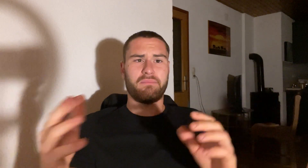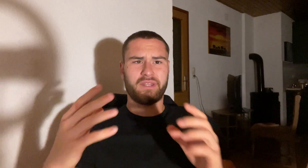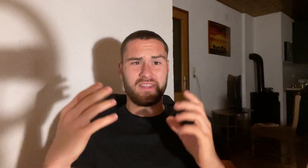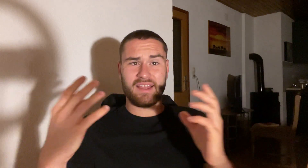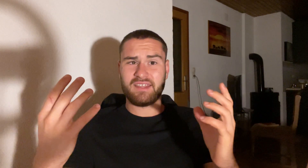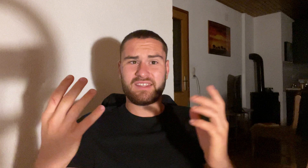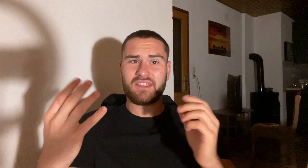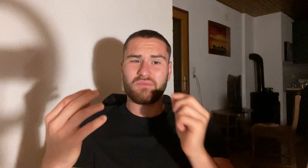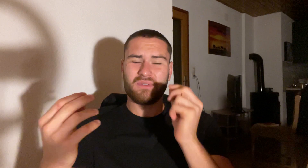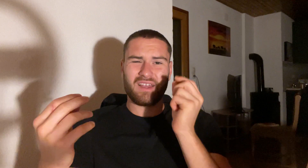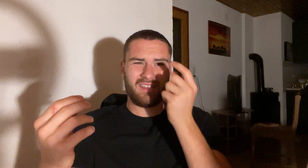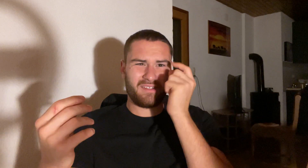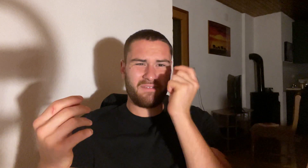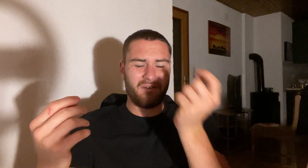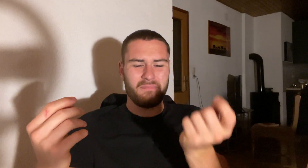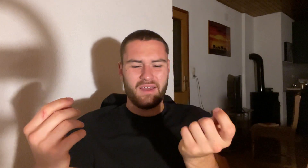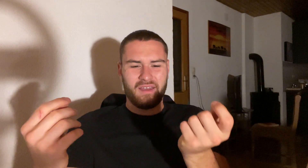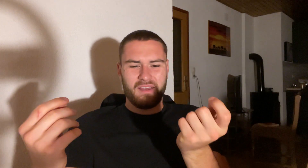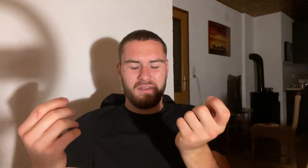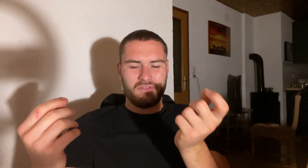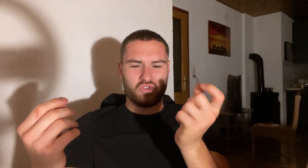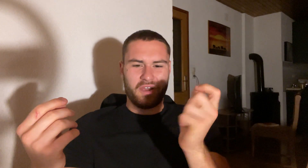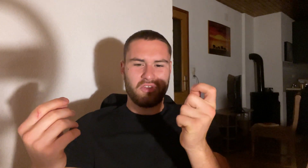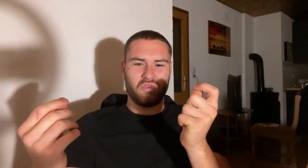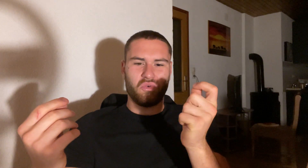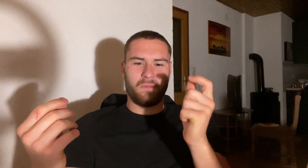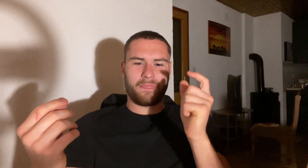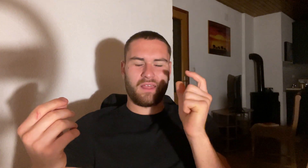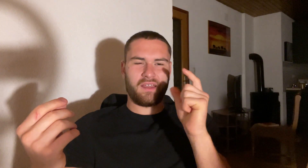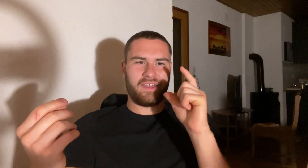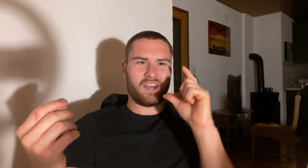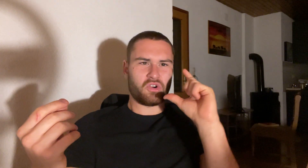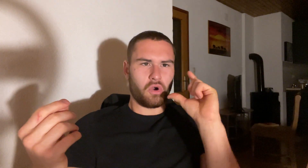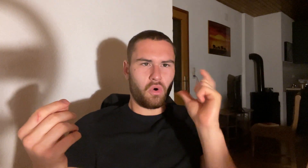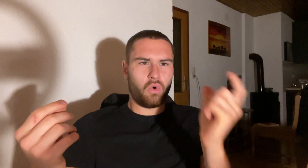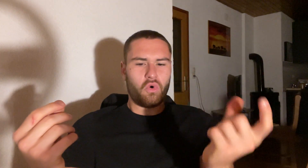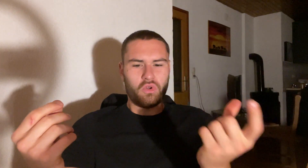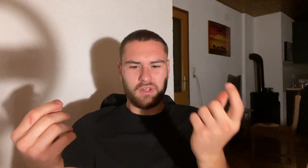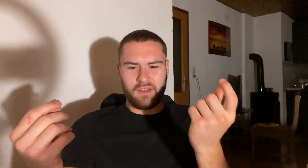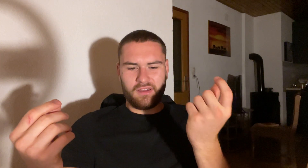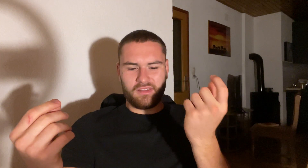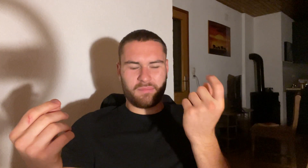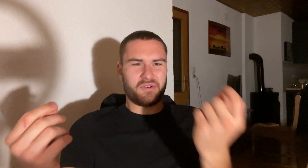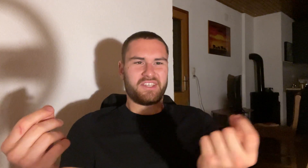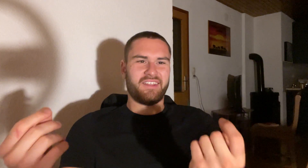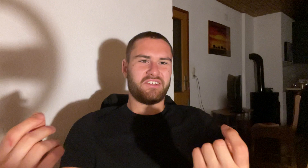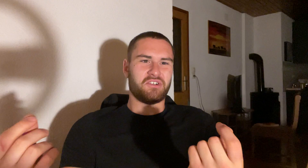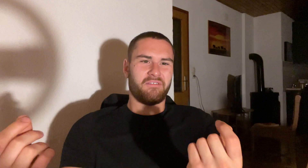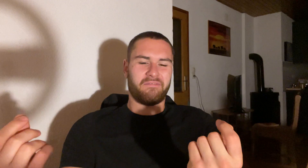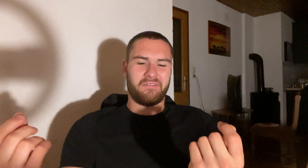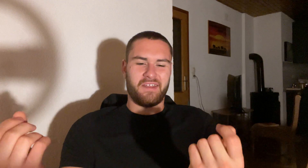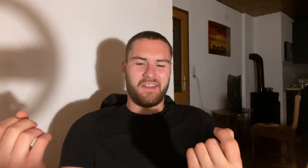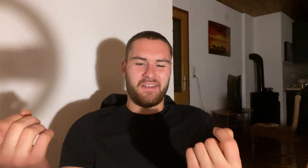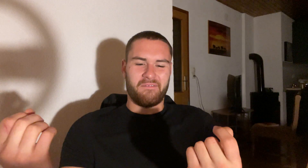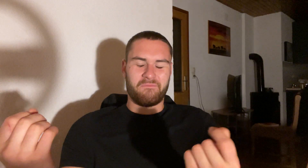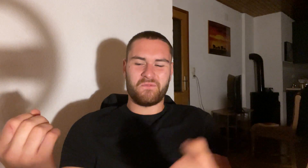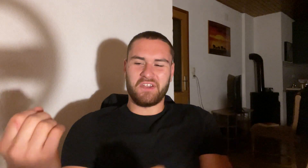but it it if I'm trying to gather all the percentage of the